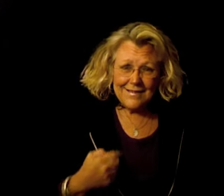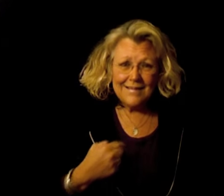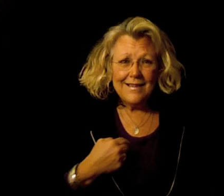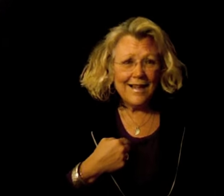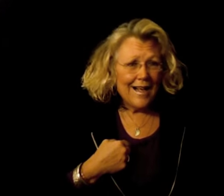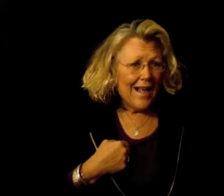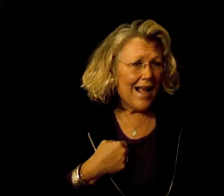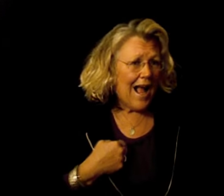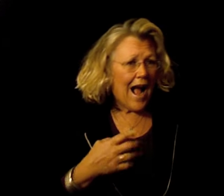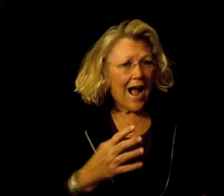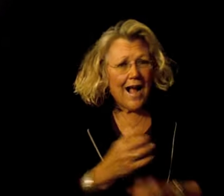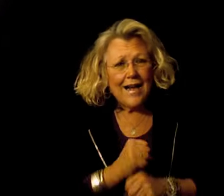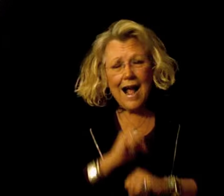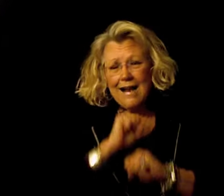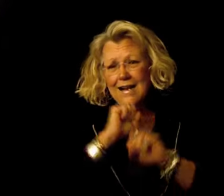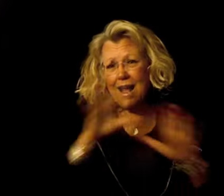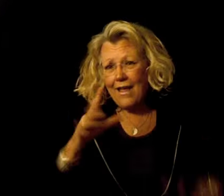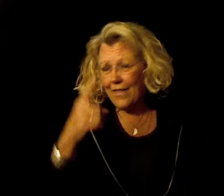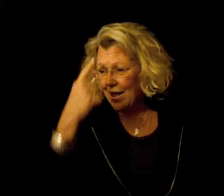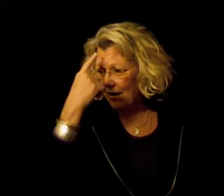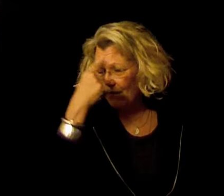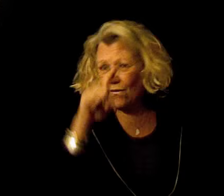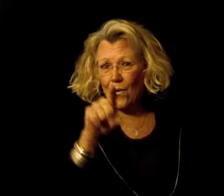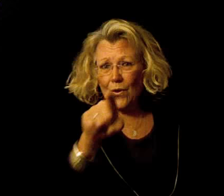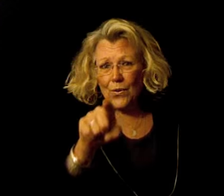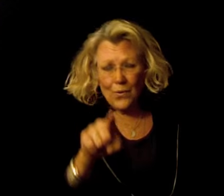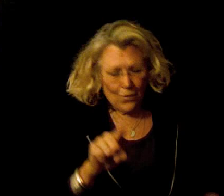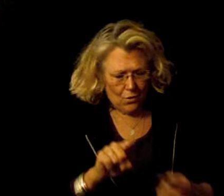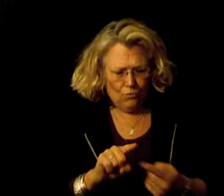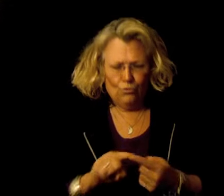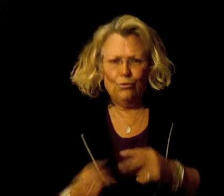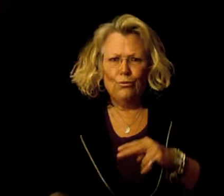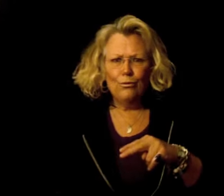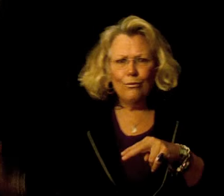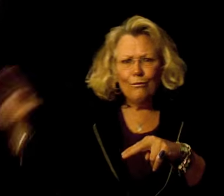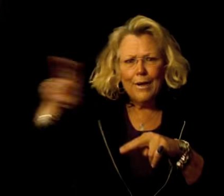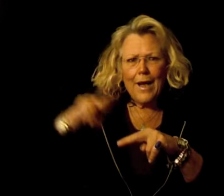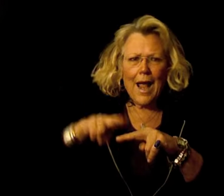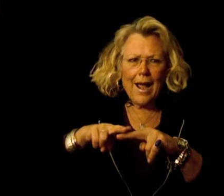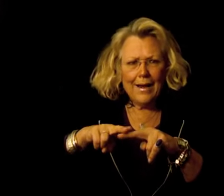I got nothing for you to gain